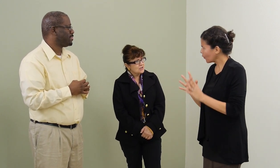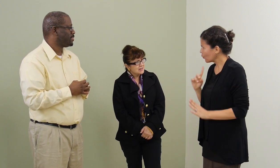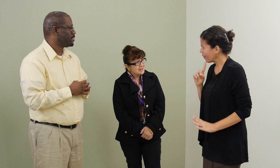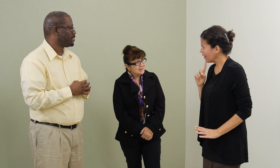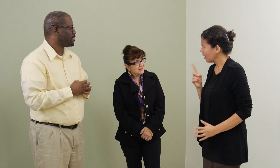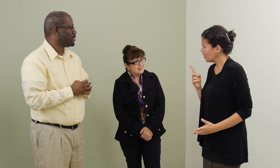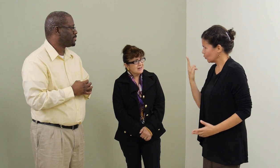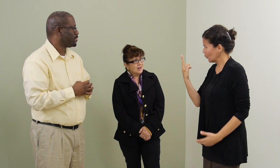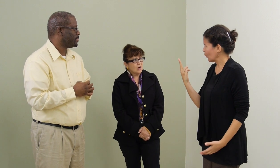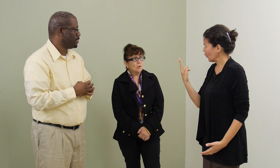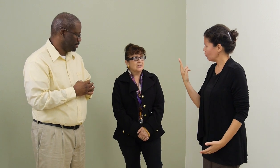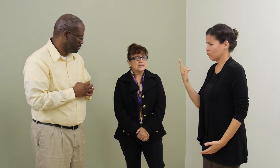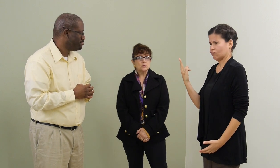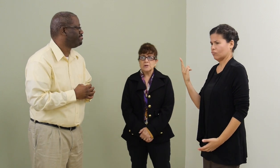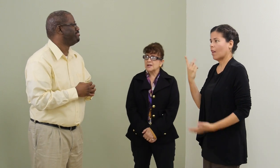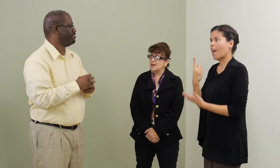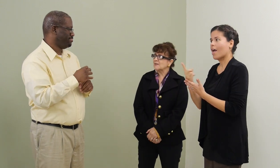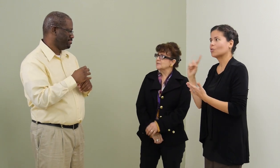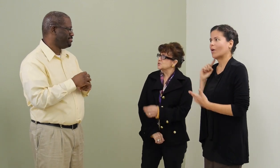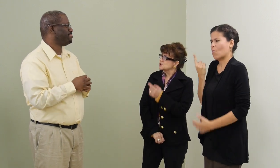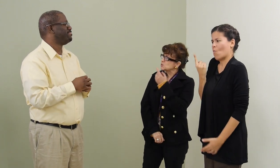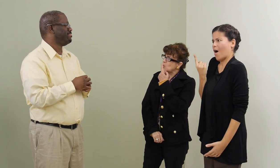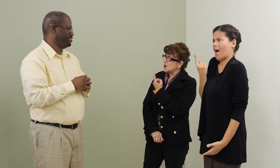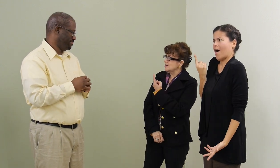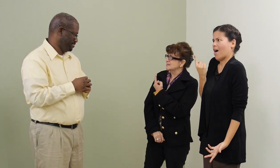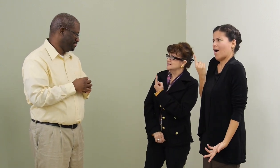really? Oh, last week I have just one.